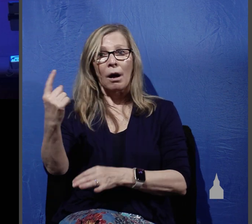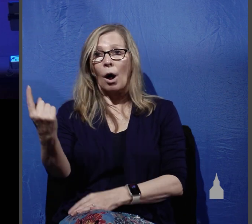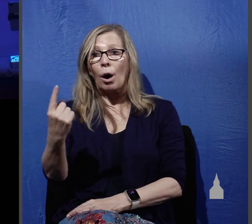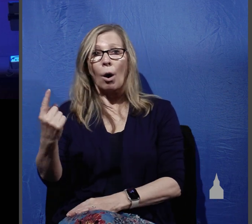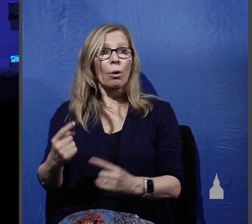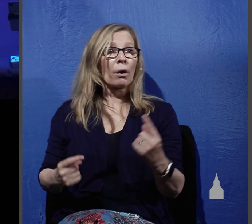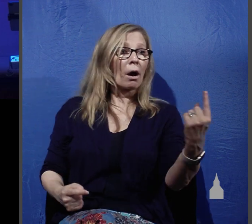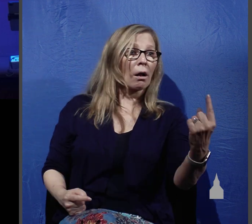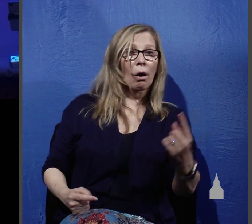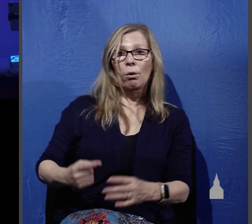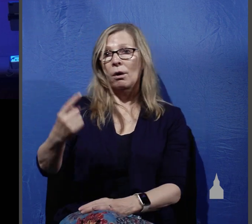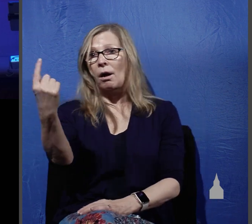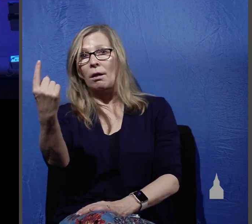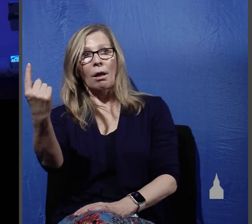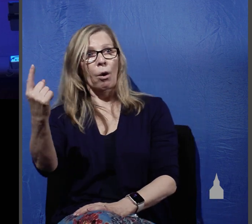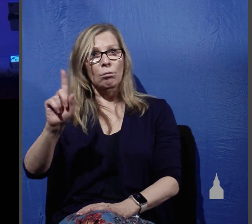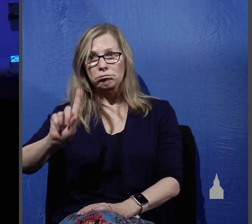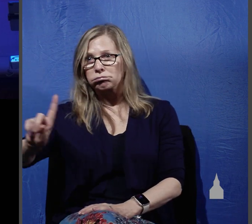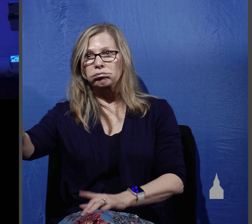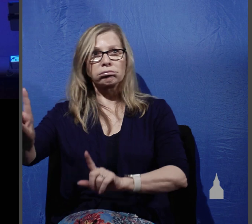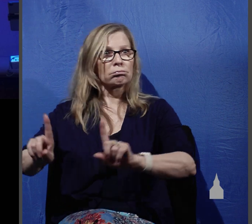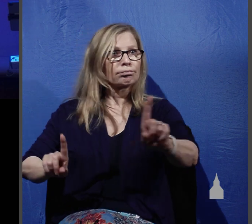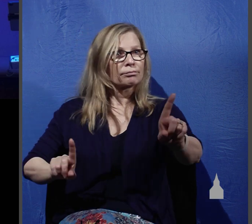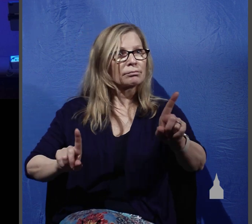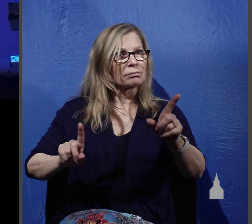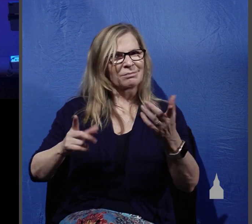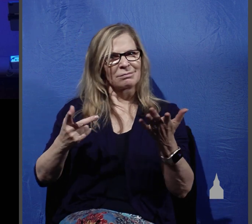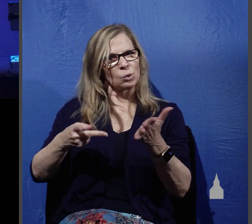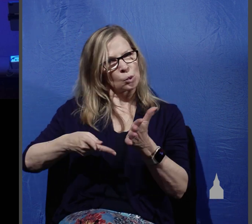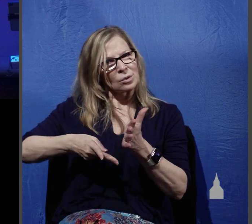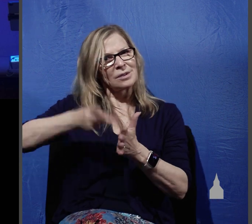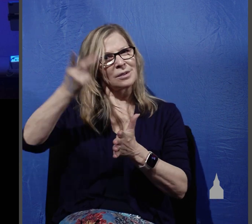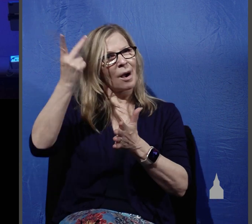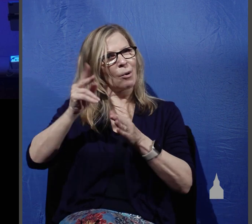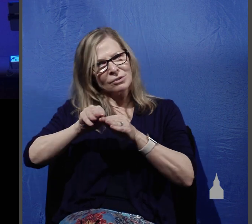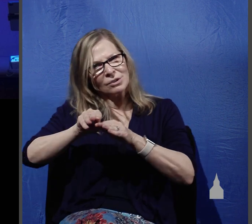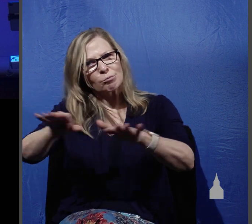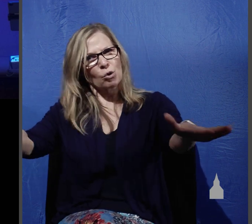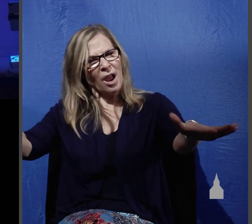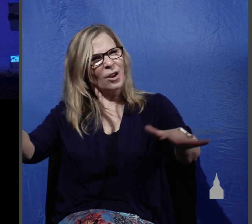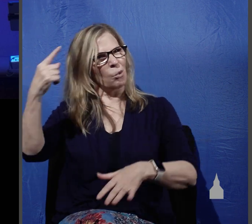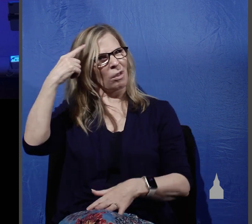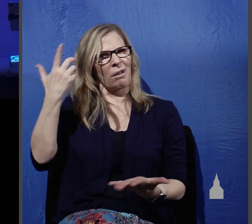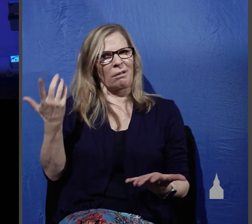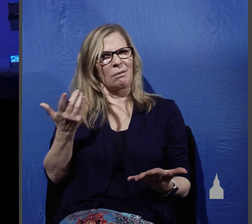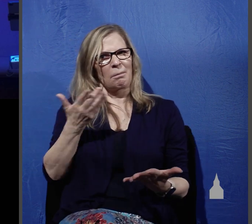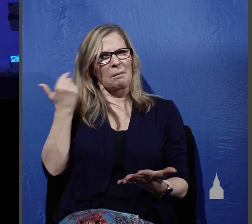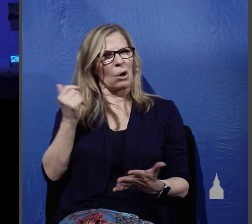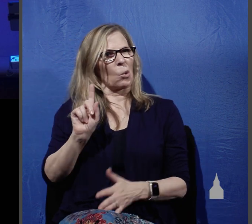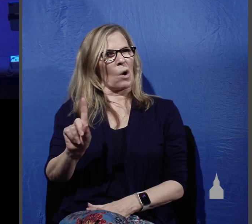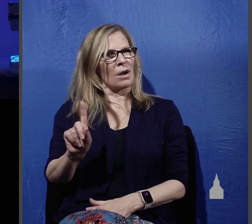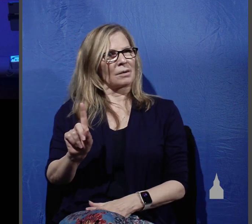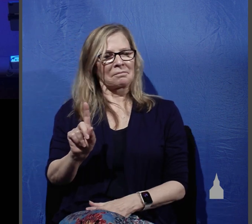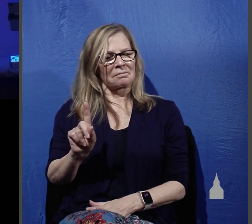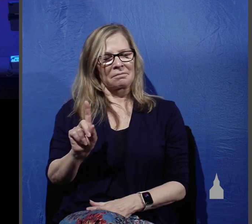by themselves so as to double their evangelistic efforts, the text again